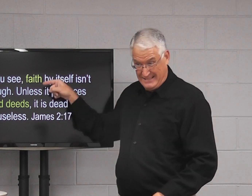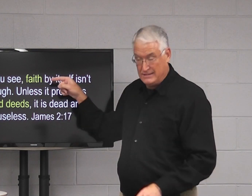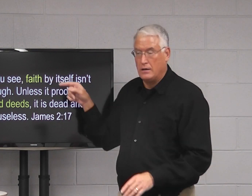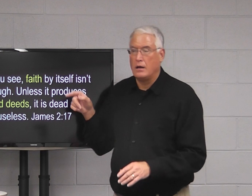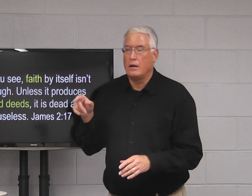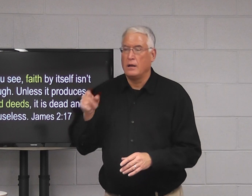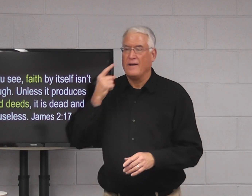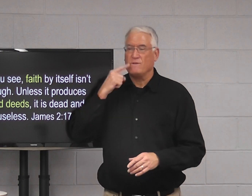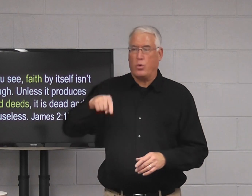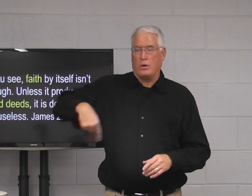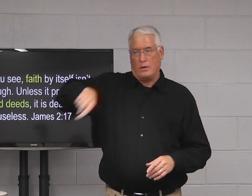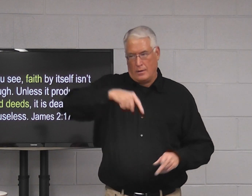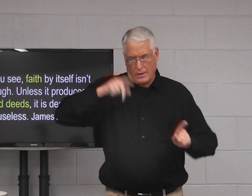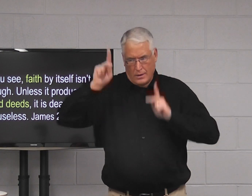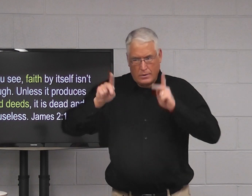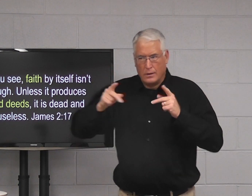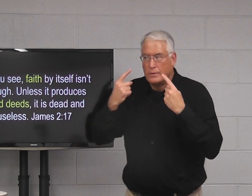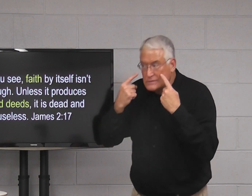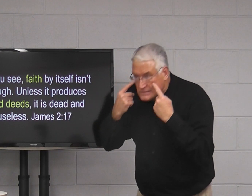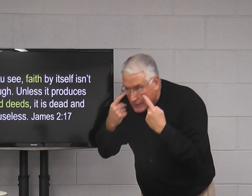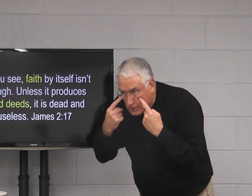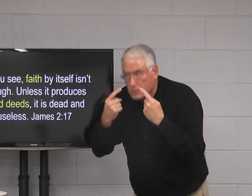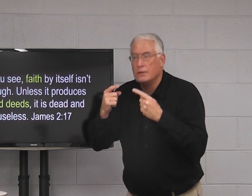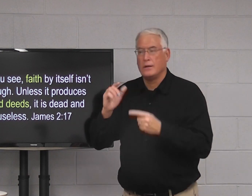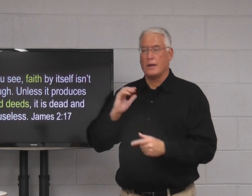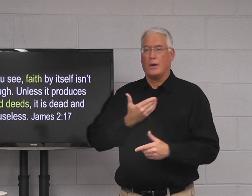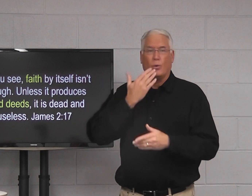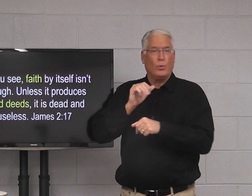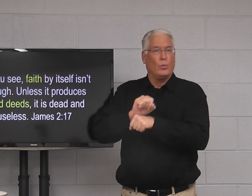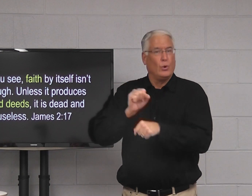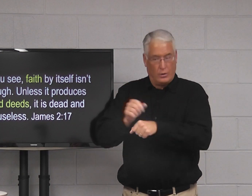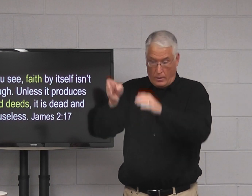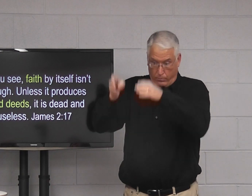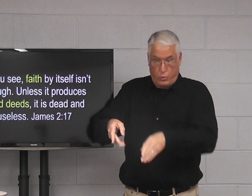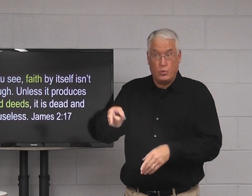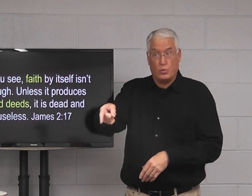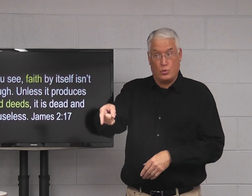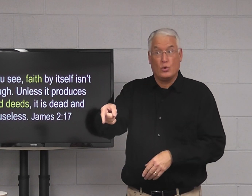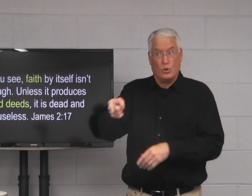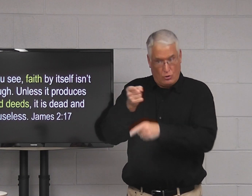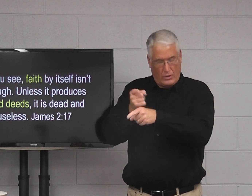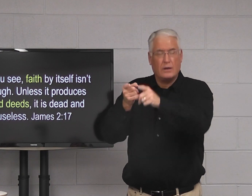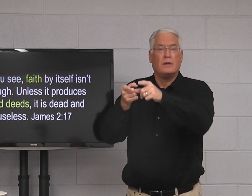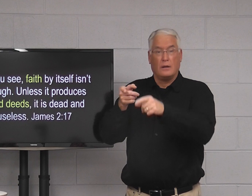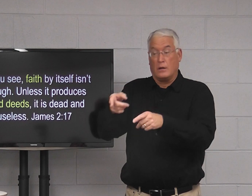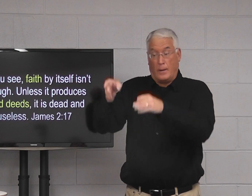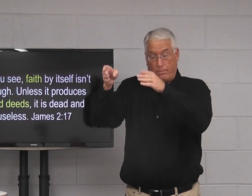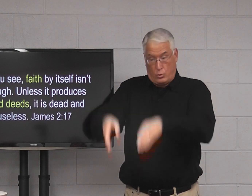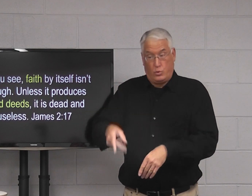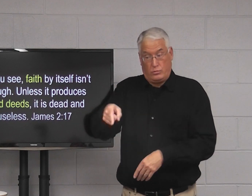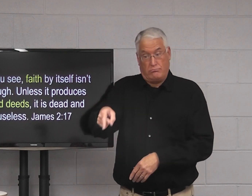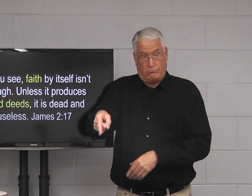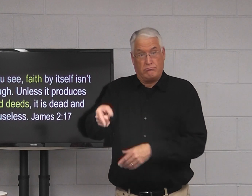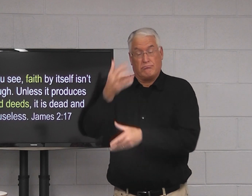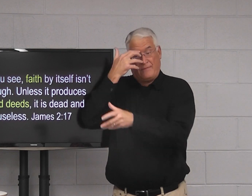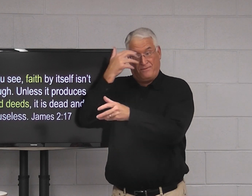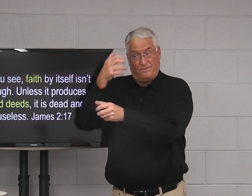that this scripture here is for people to see our good works not for God to see us. It's